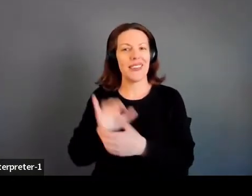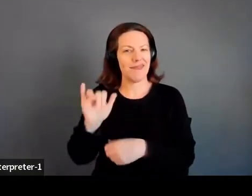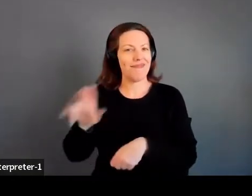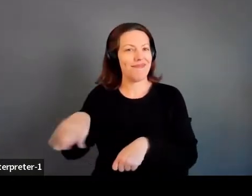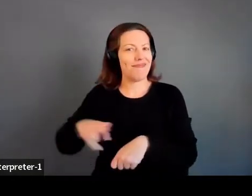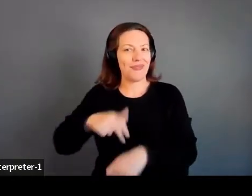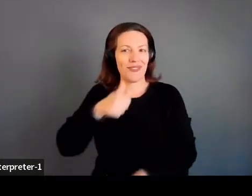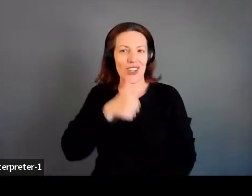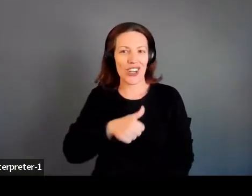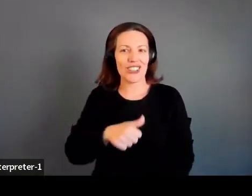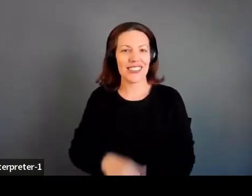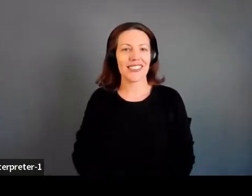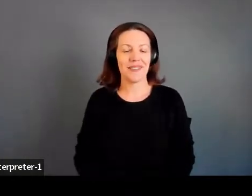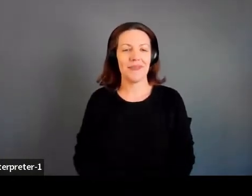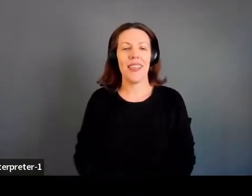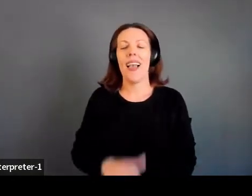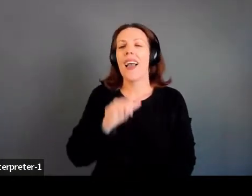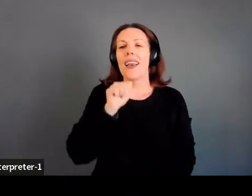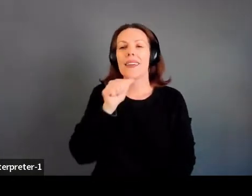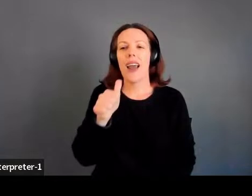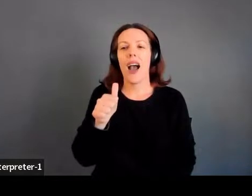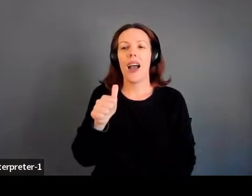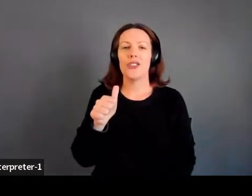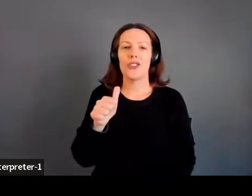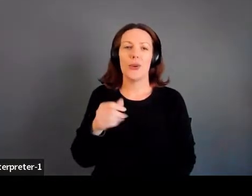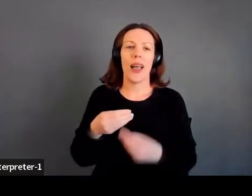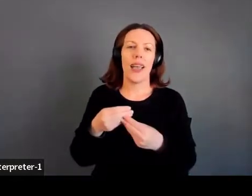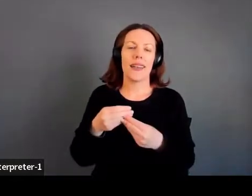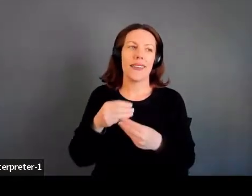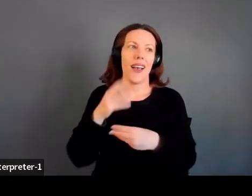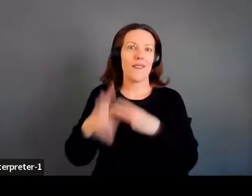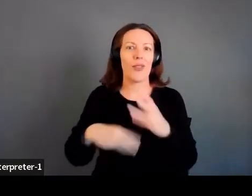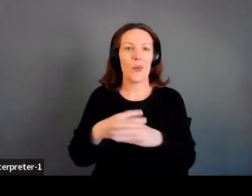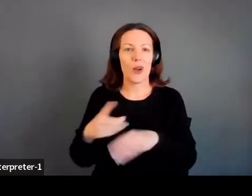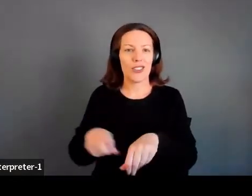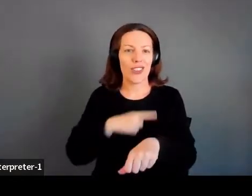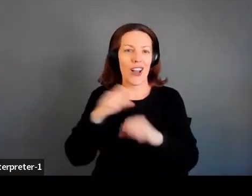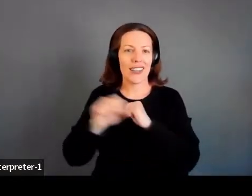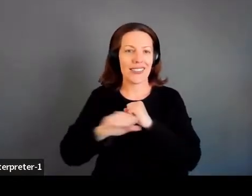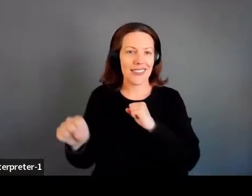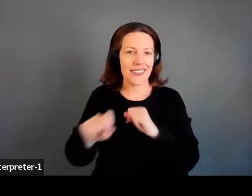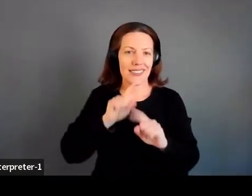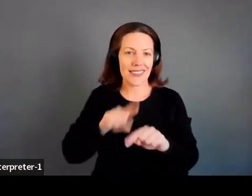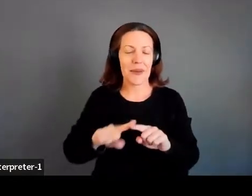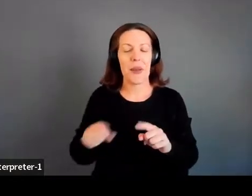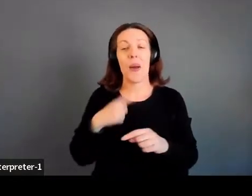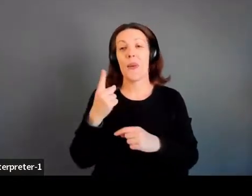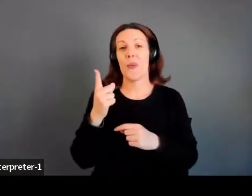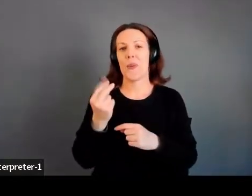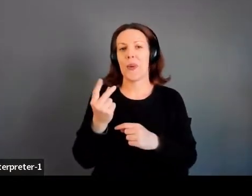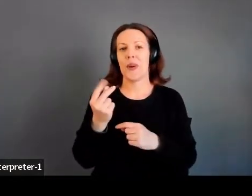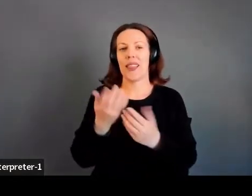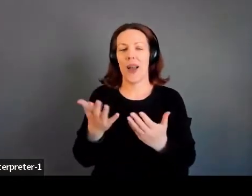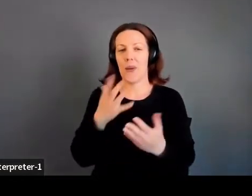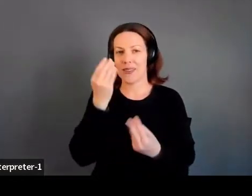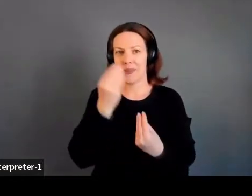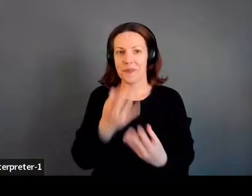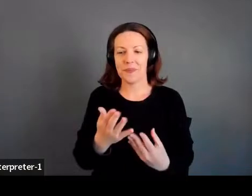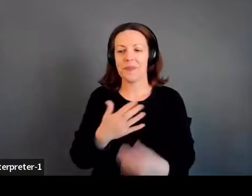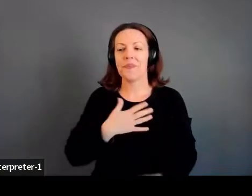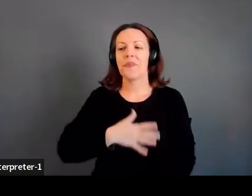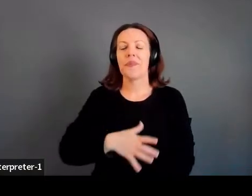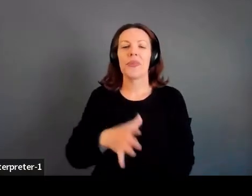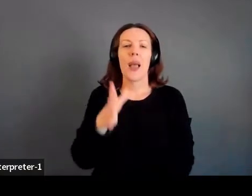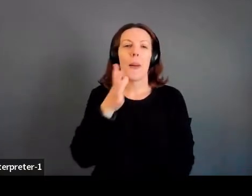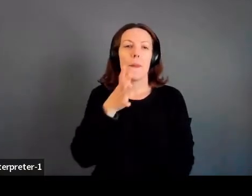what girls do. And not not to give like the world's longest answer to this question. But one last thing I wanted to note is, my mom